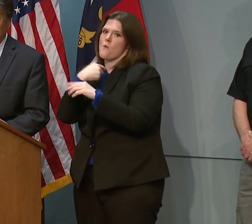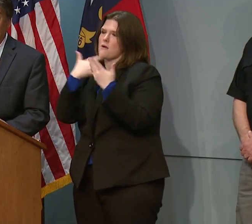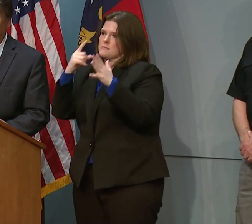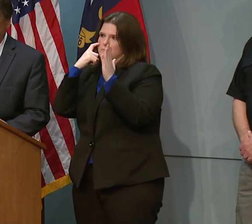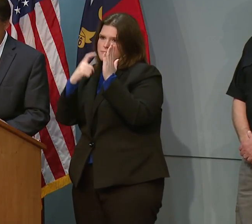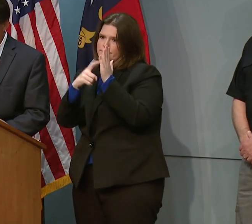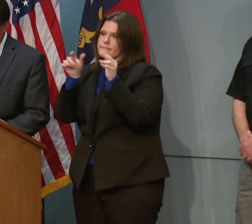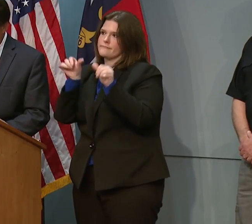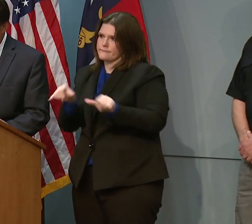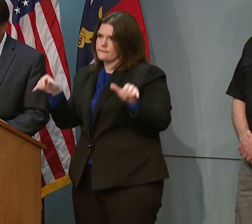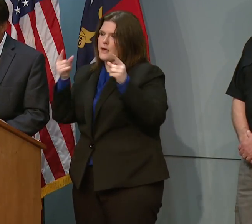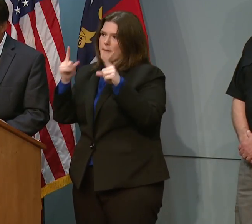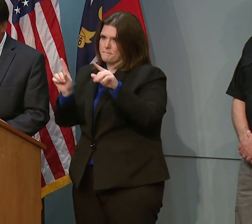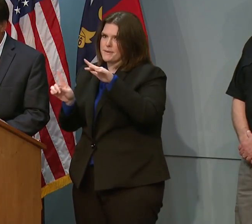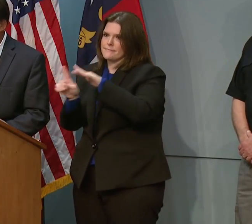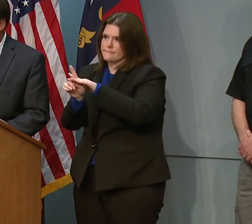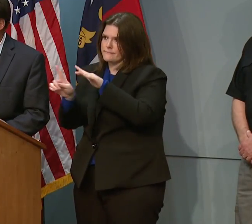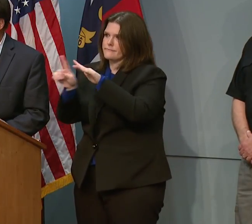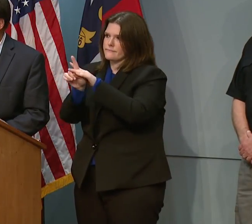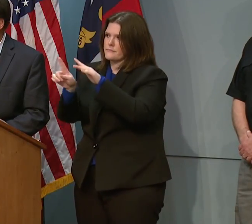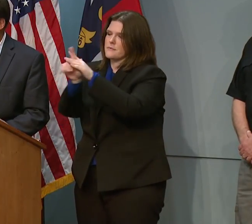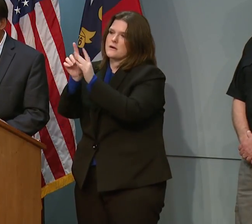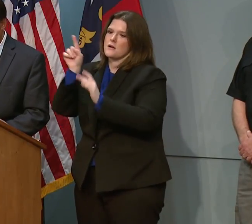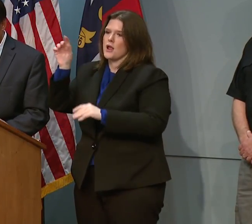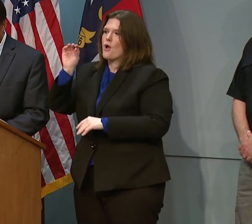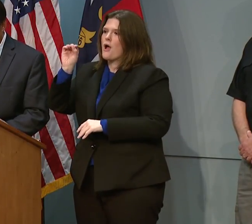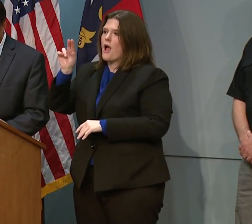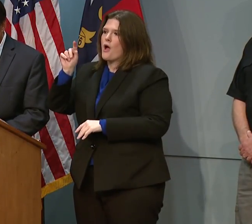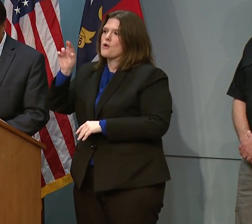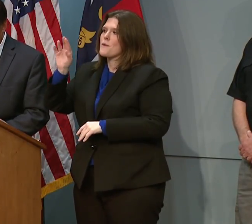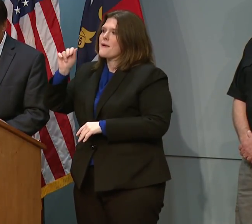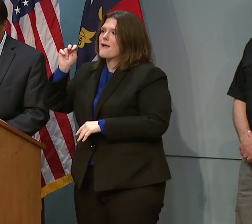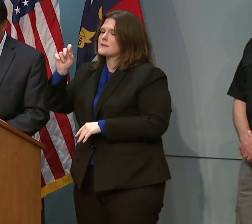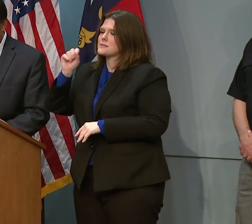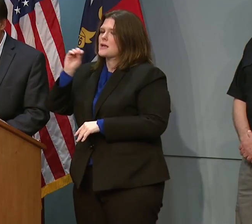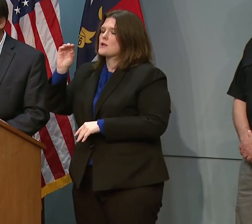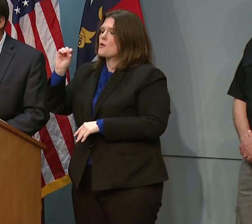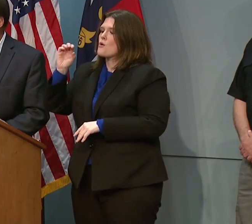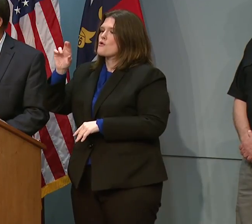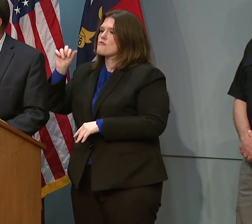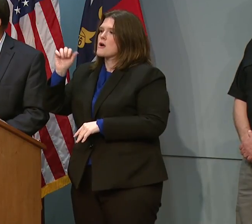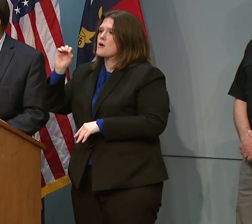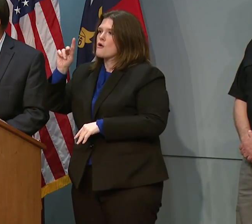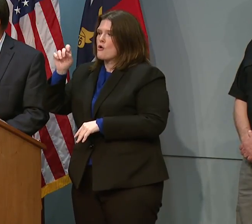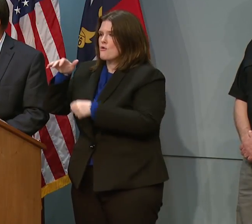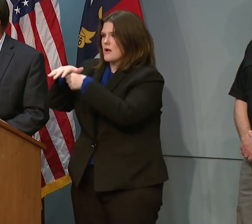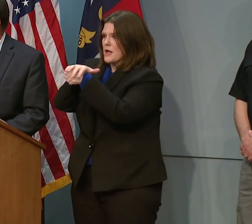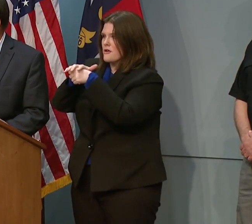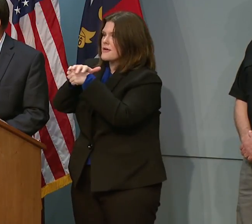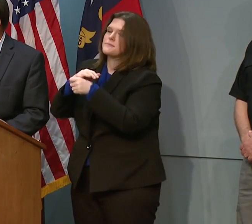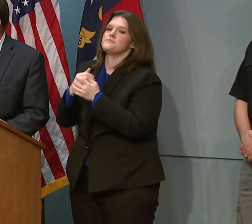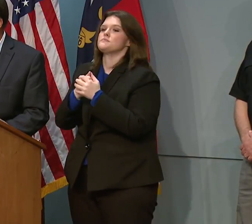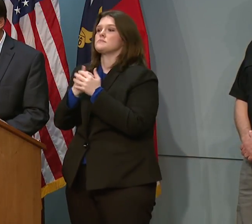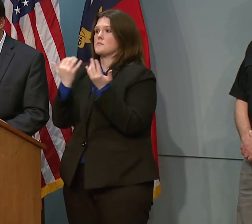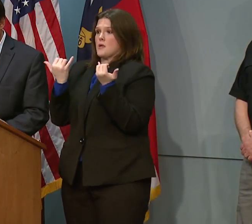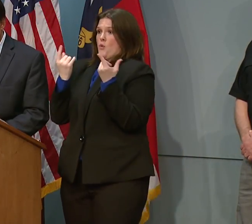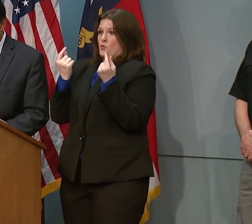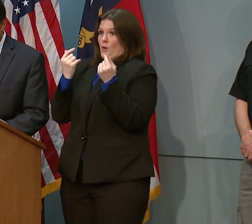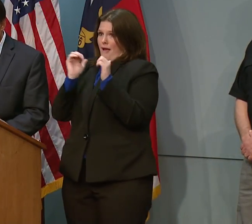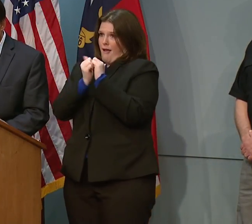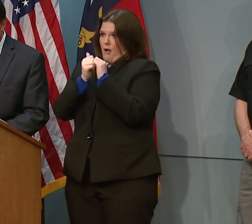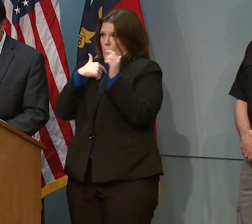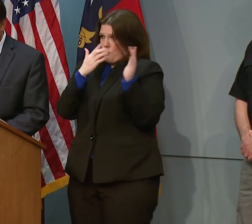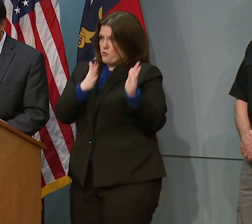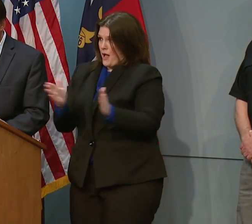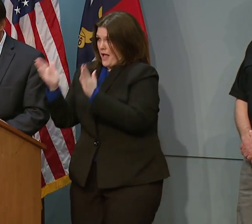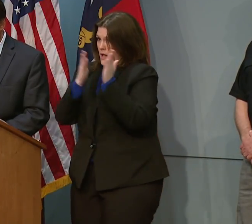seen many times on the Outer Banks and Ocracoke. What we're doing, some of the preparatory actions that we've